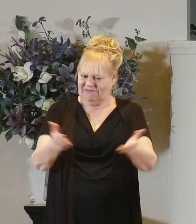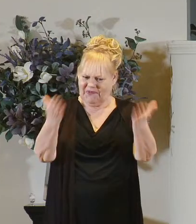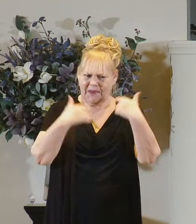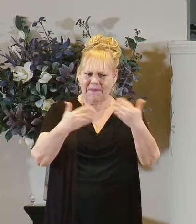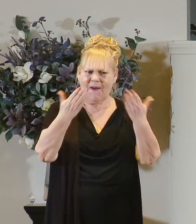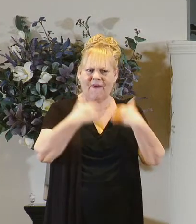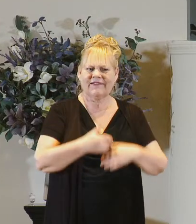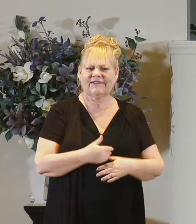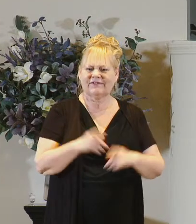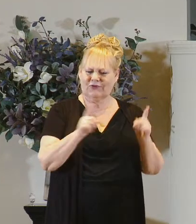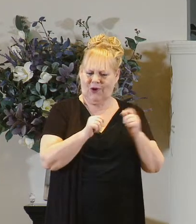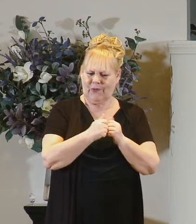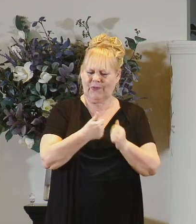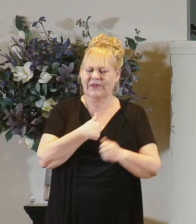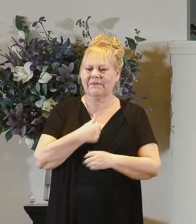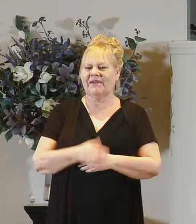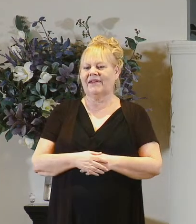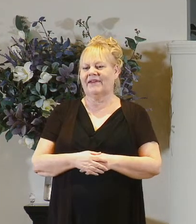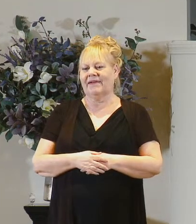on down and talk with me